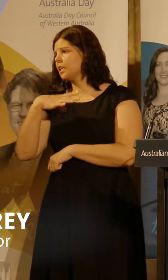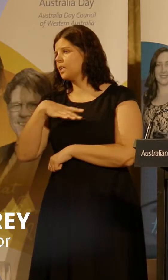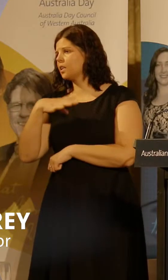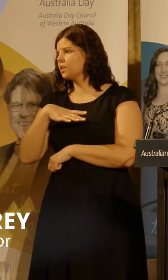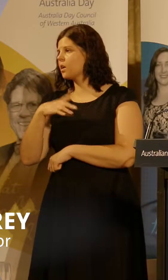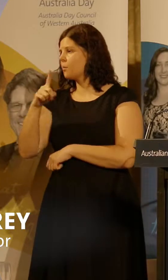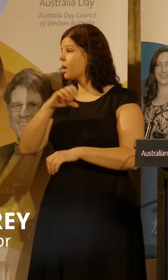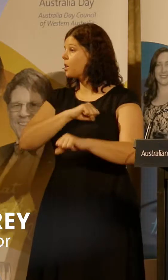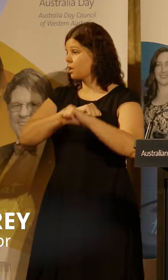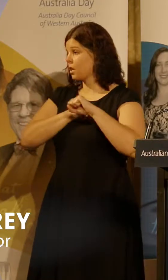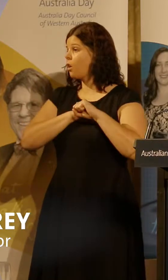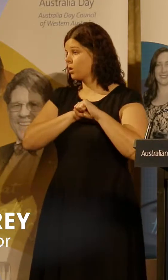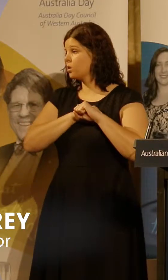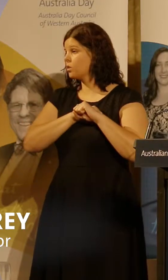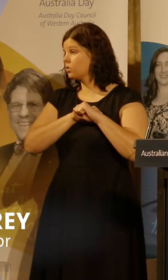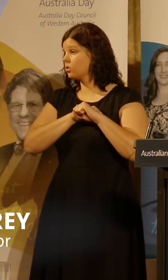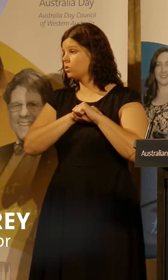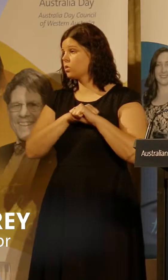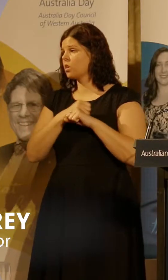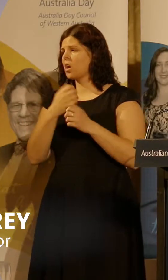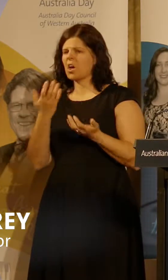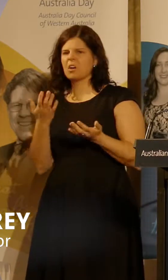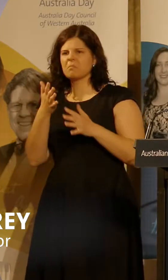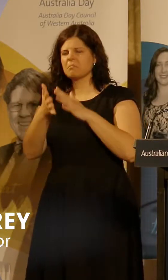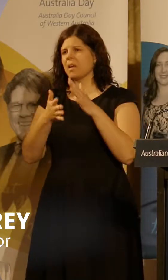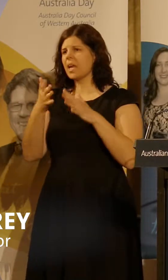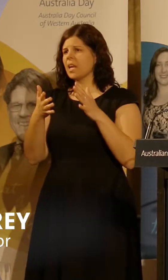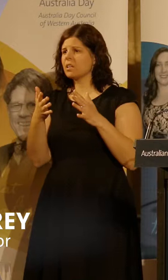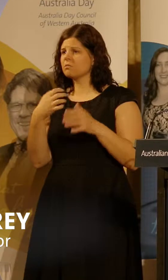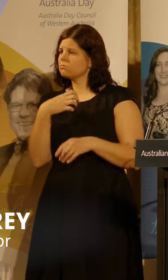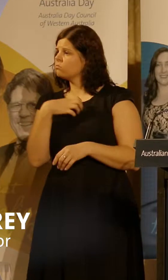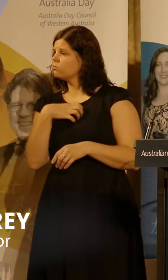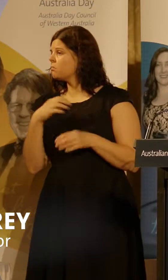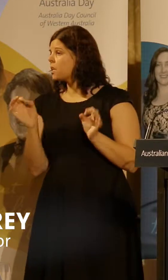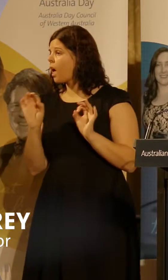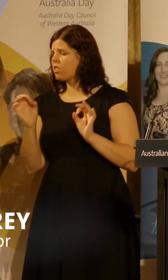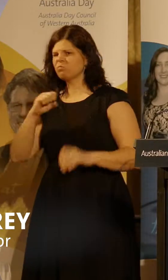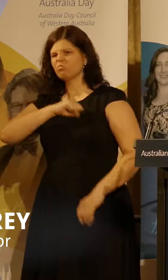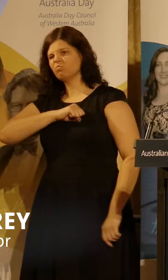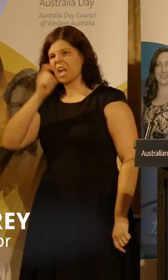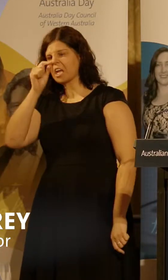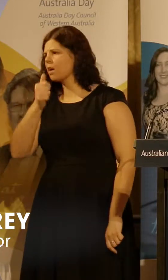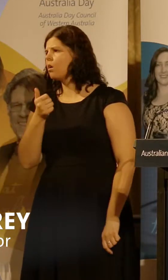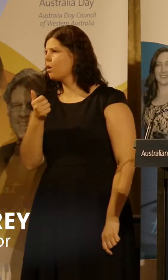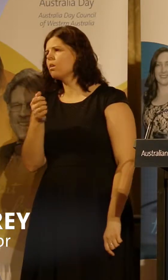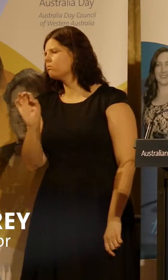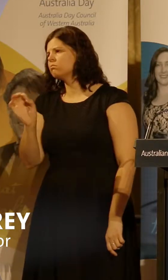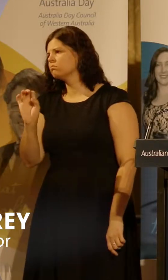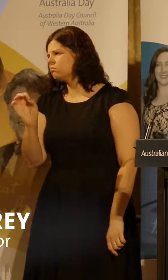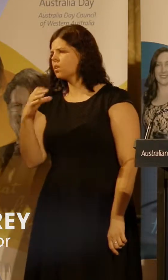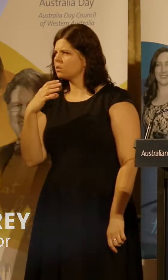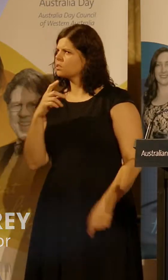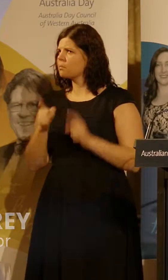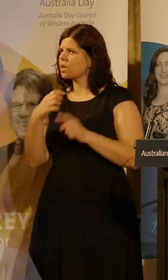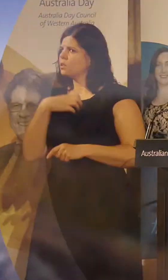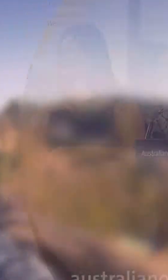which does not mean we are unafraid. It means we need the vision to see to